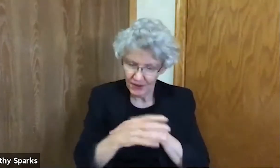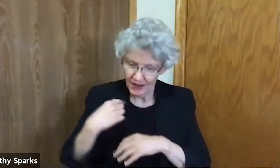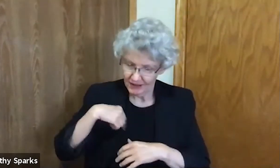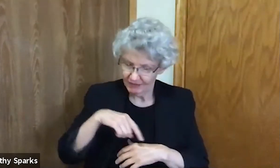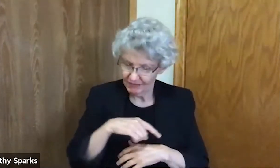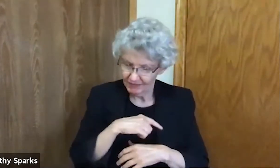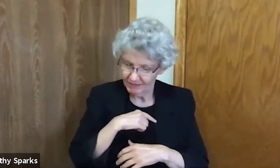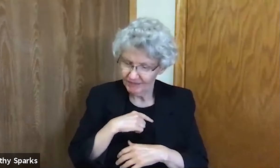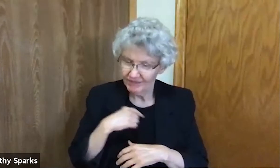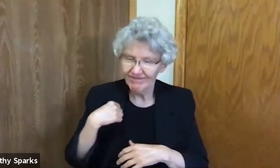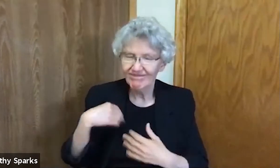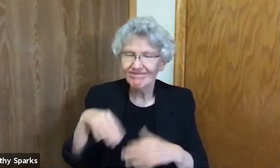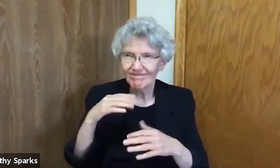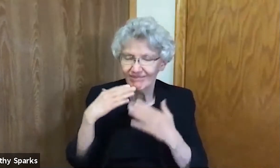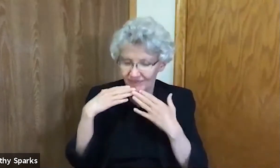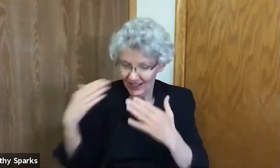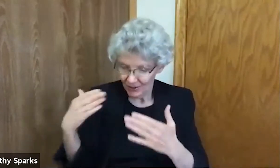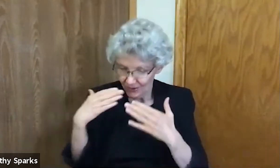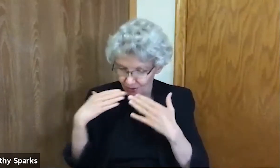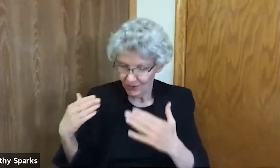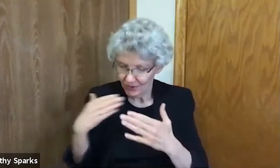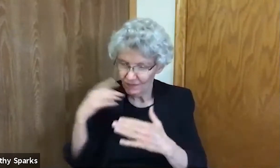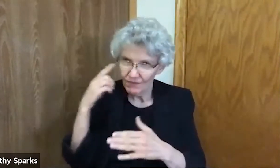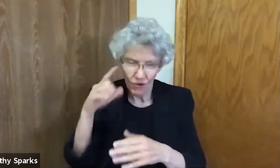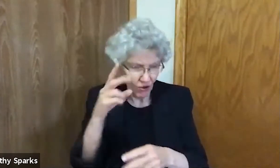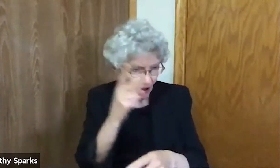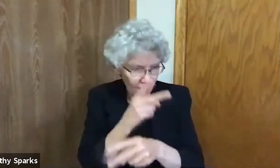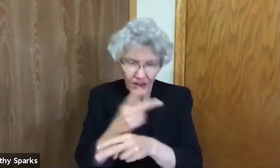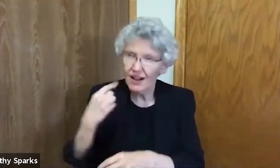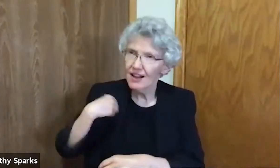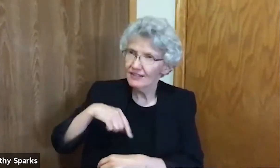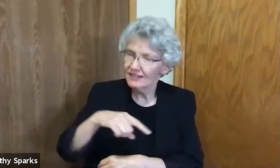Breathing in, we are grateful that you care for us.